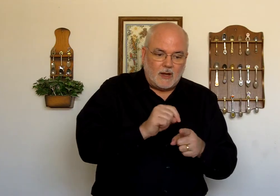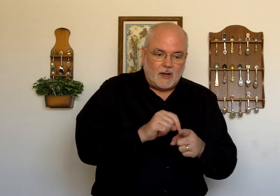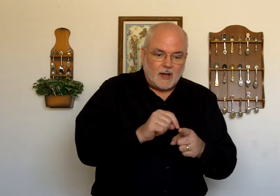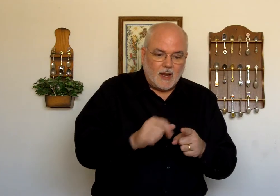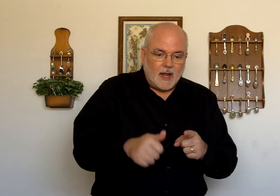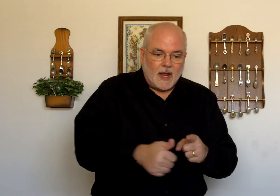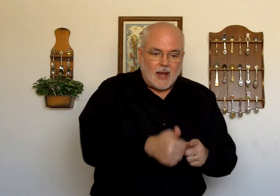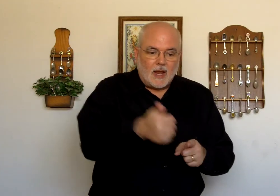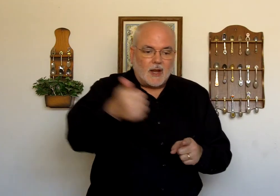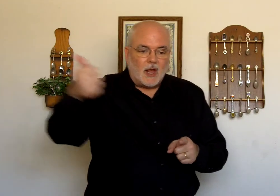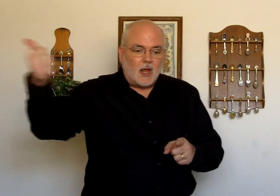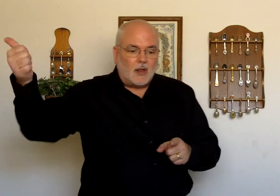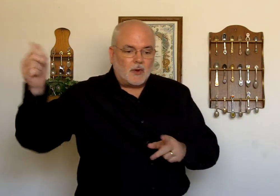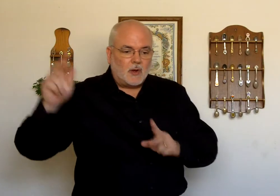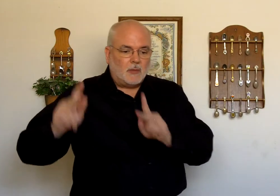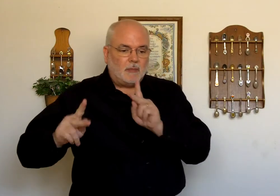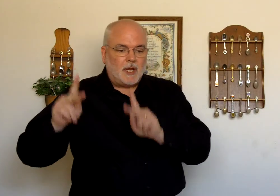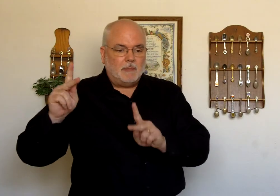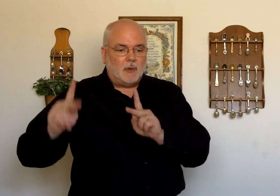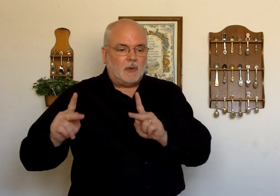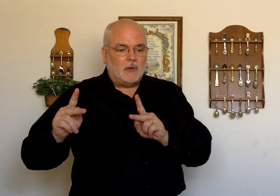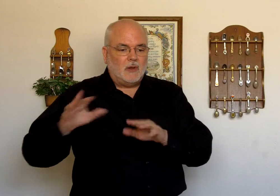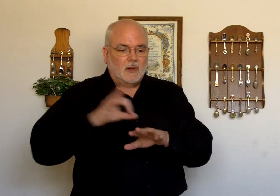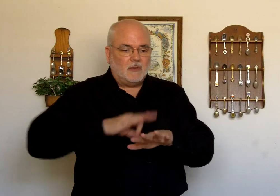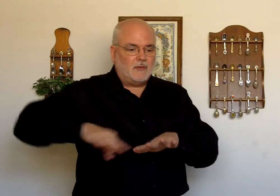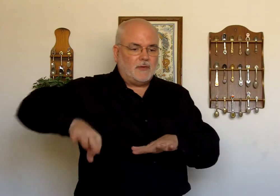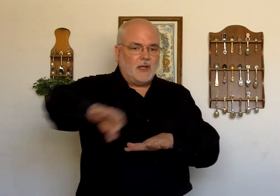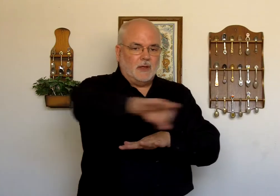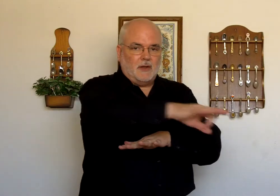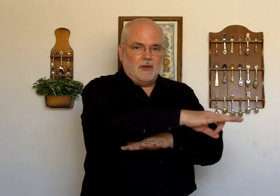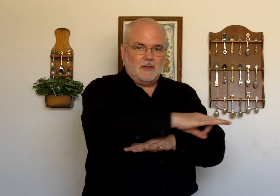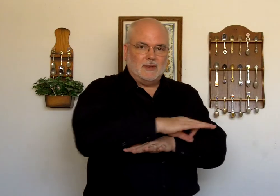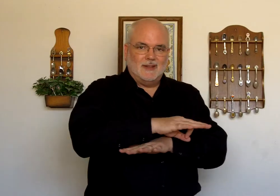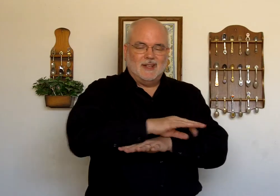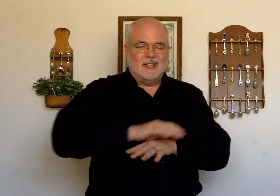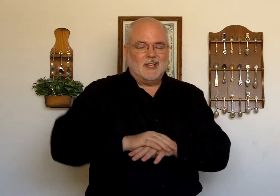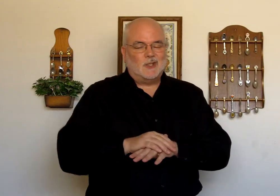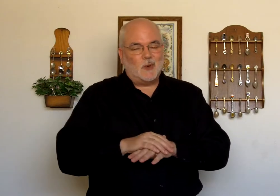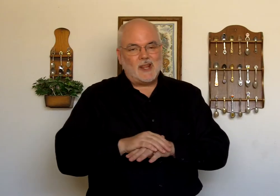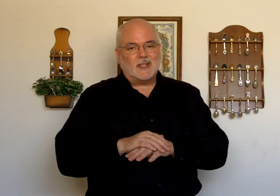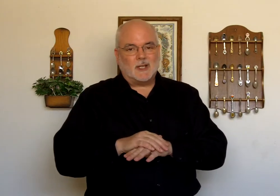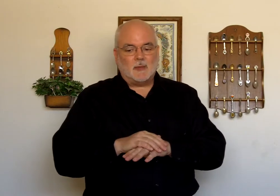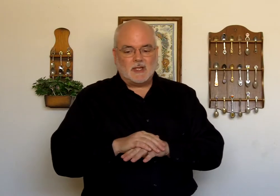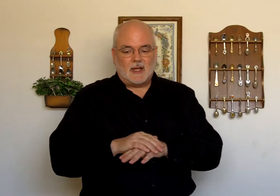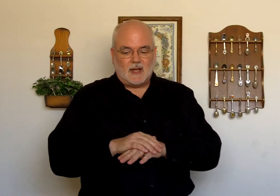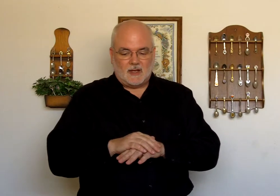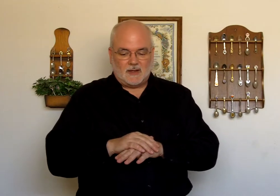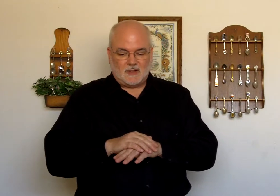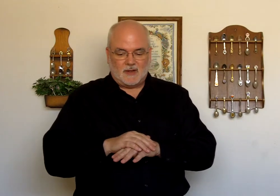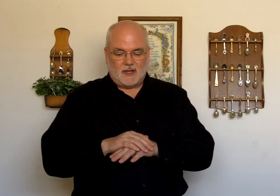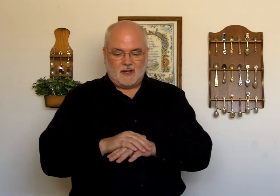in other people's field. It's the way that's going to be signed. Okay.